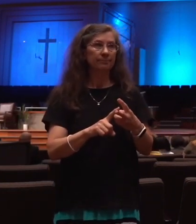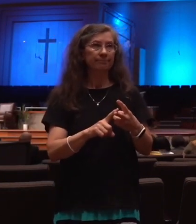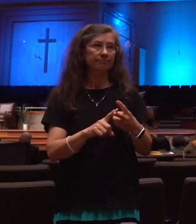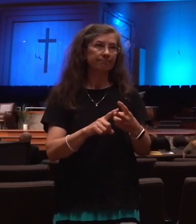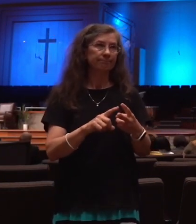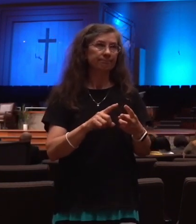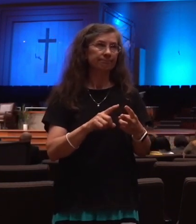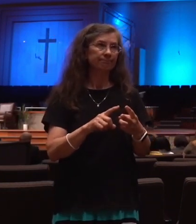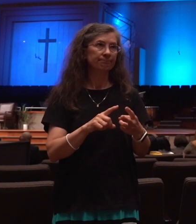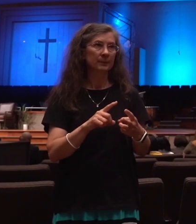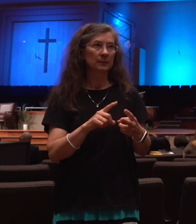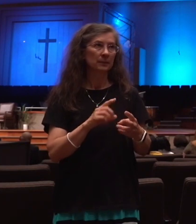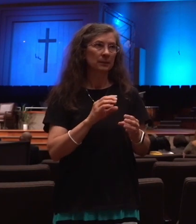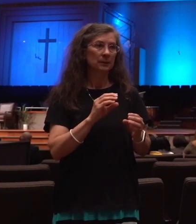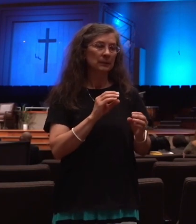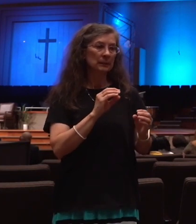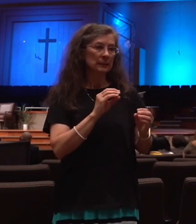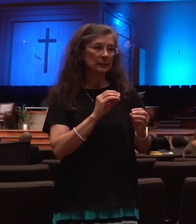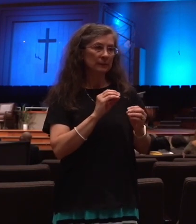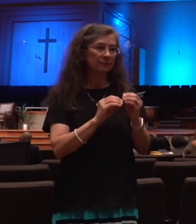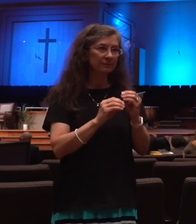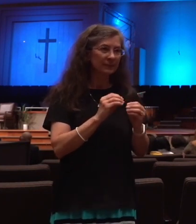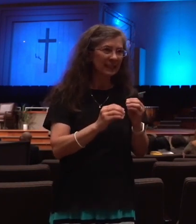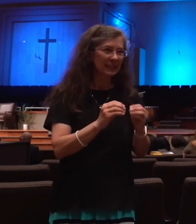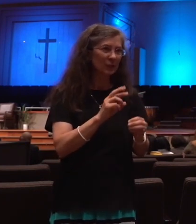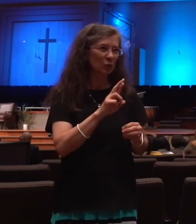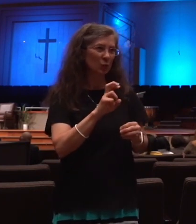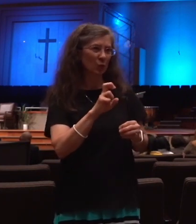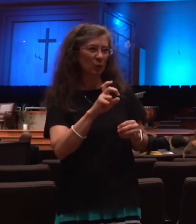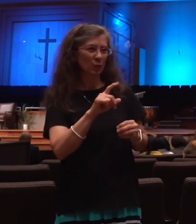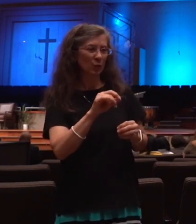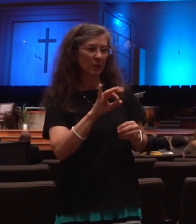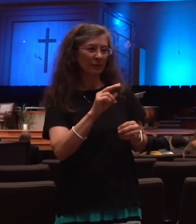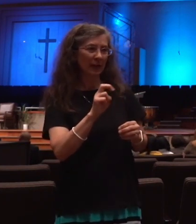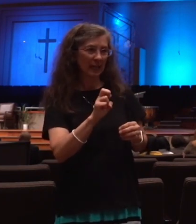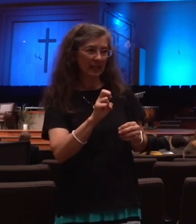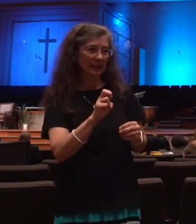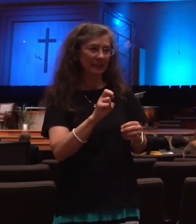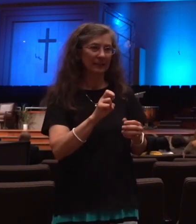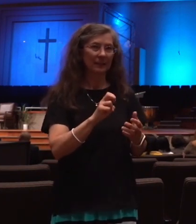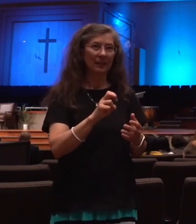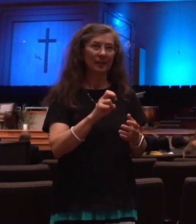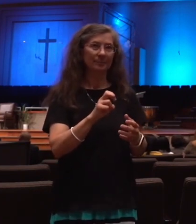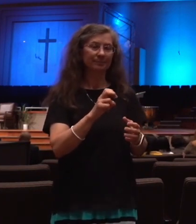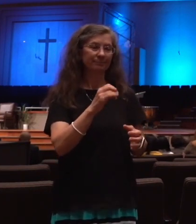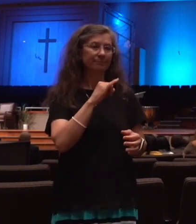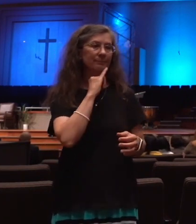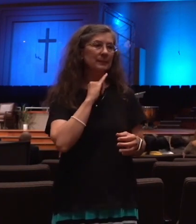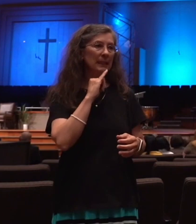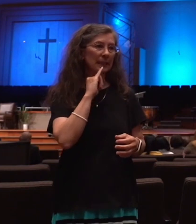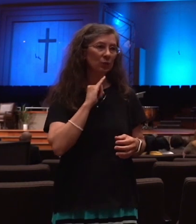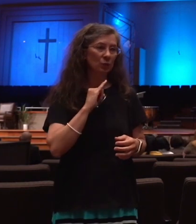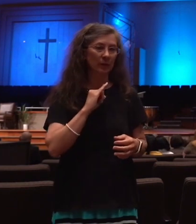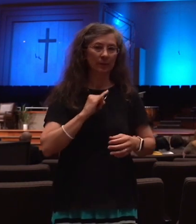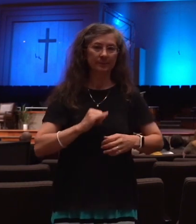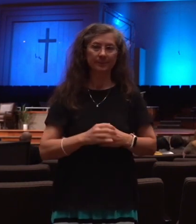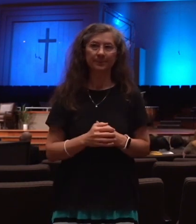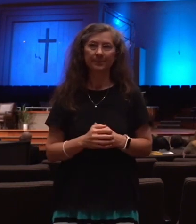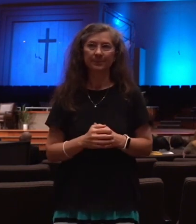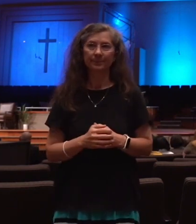God always has a purpose and a product in trials. In Zechariah 13, verse 8 and 9, it says, And